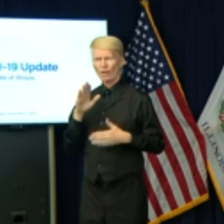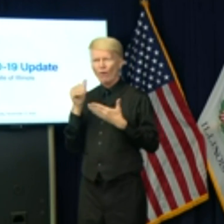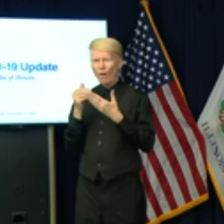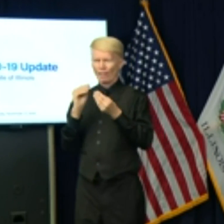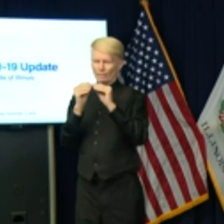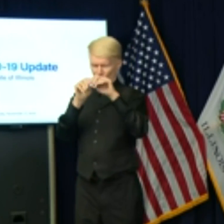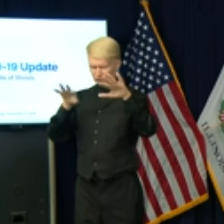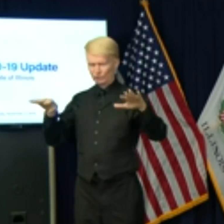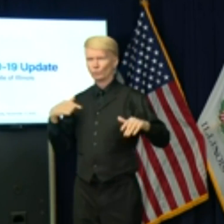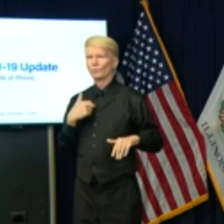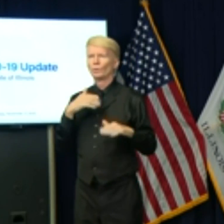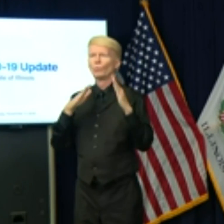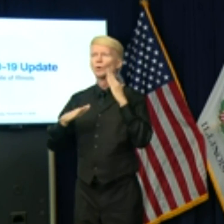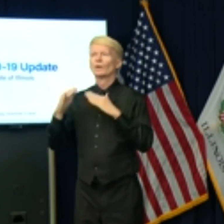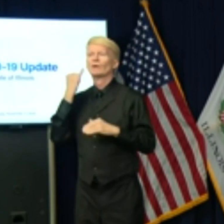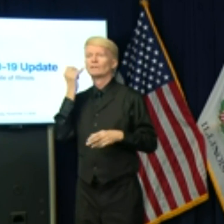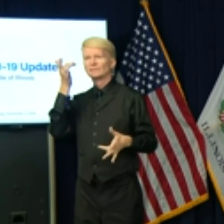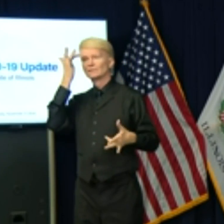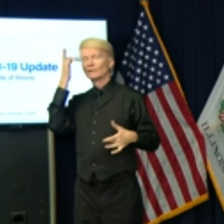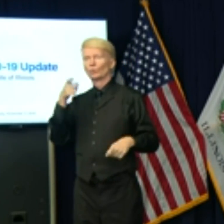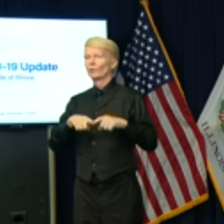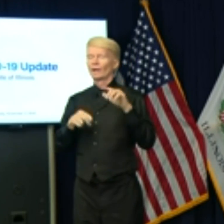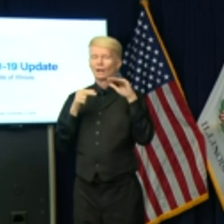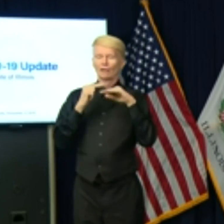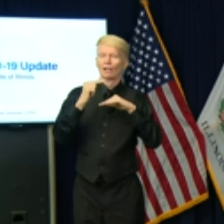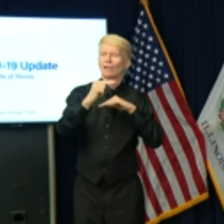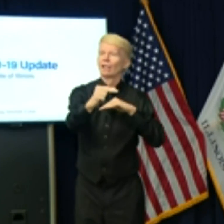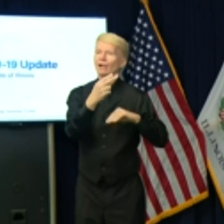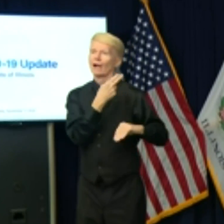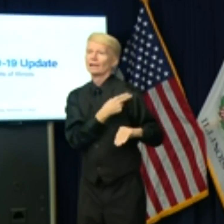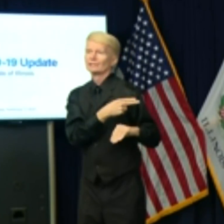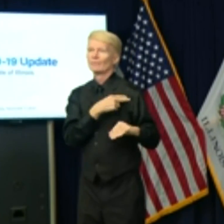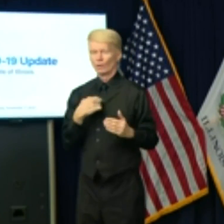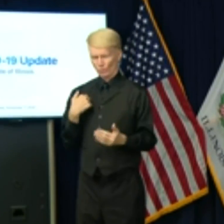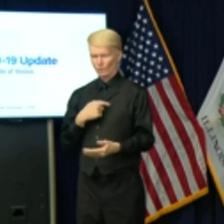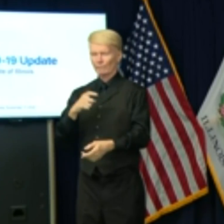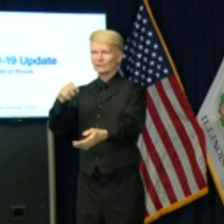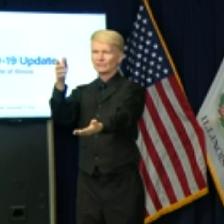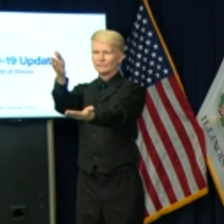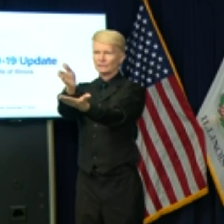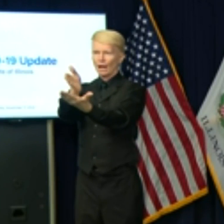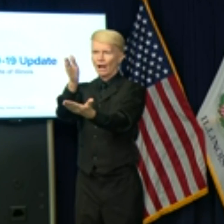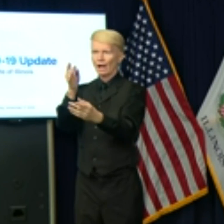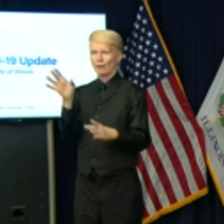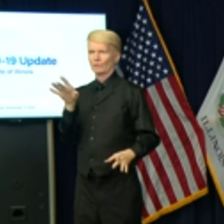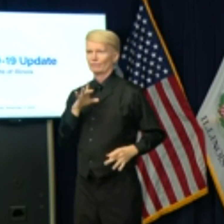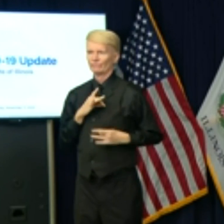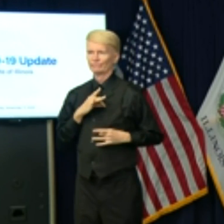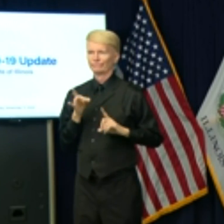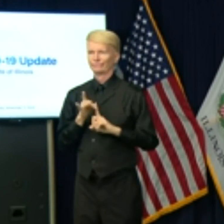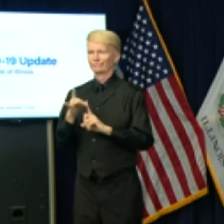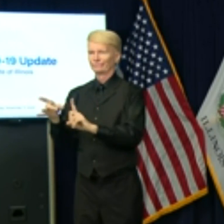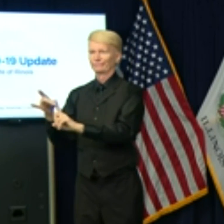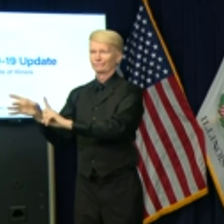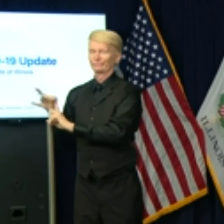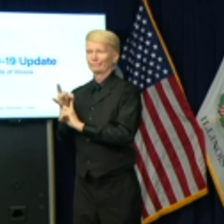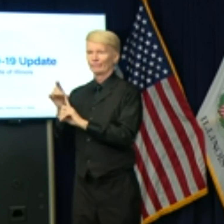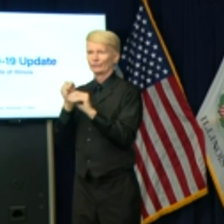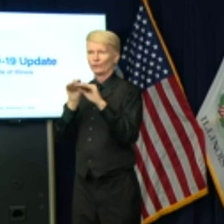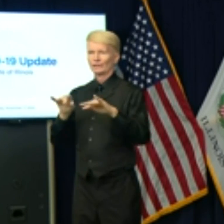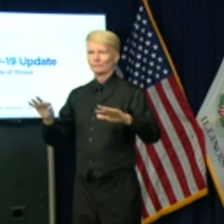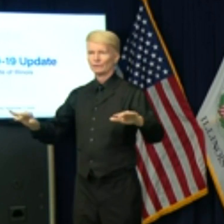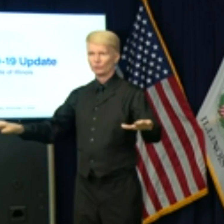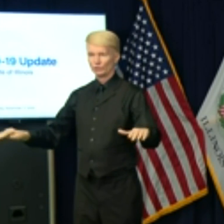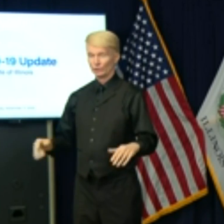a bed for everyone to be in the hospital. So we need to stop infection transmission. Anytime there's a gathering, there's an